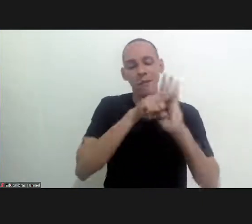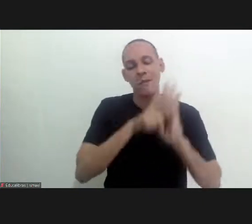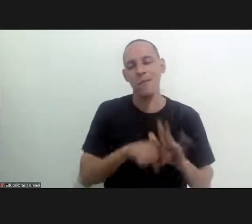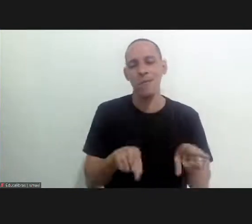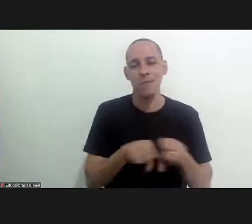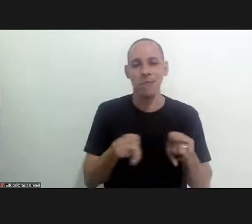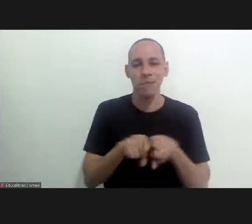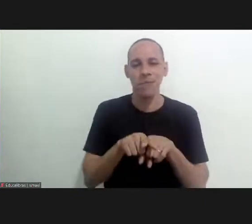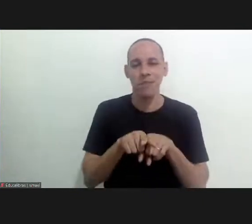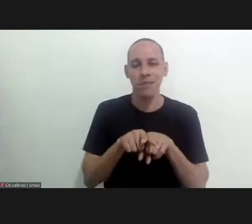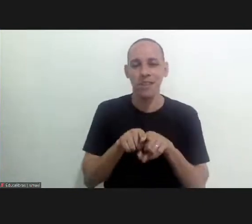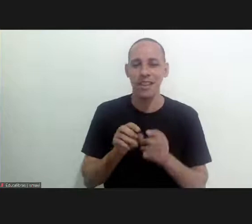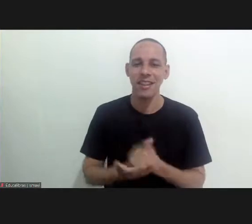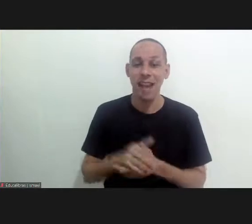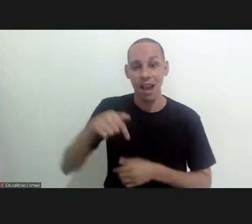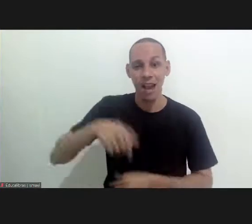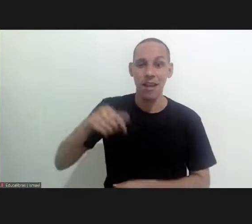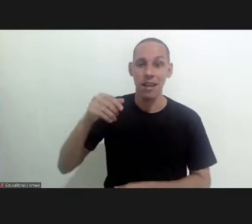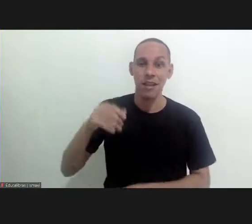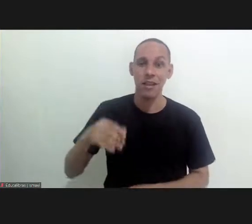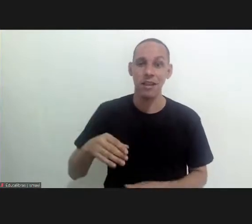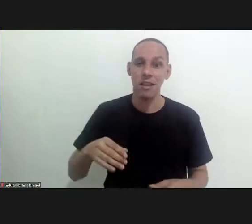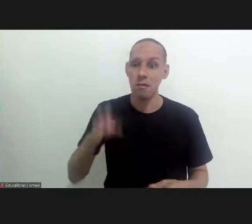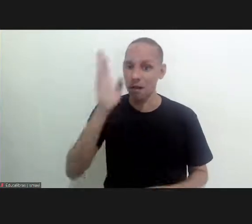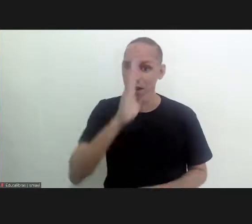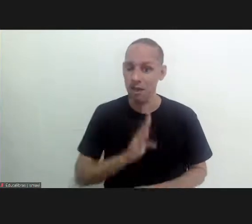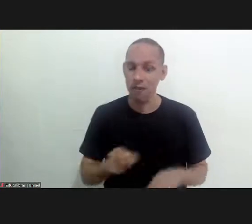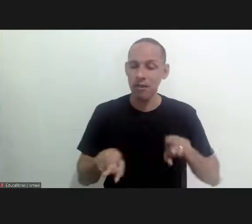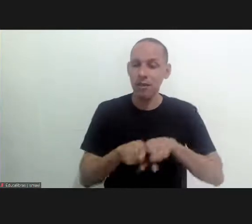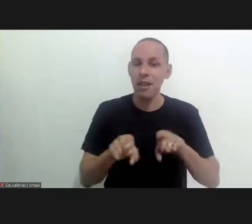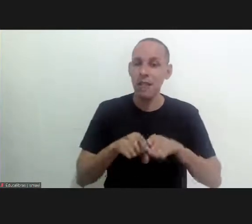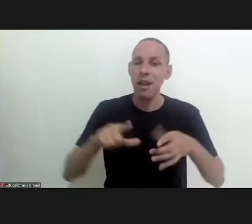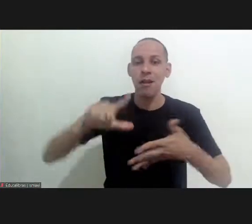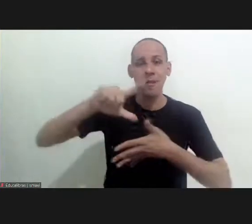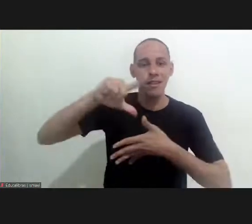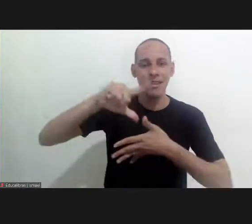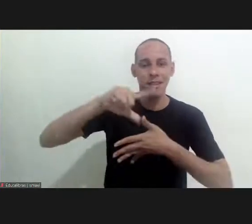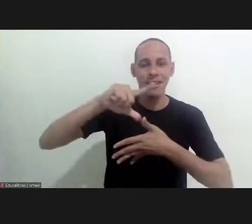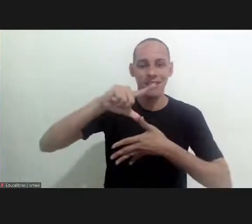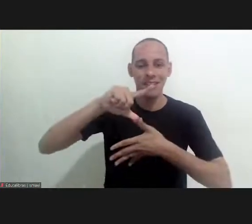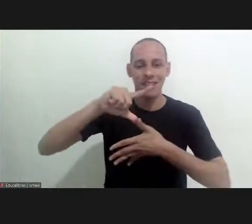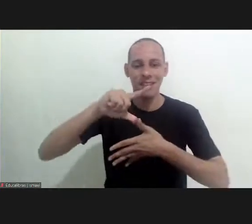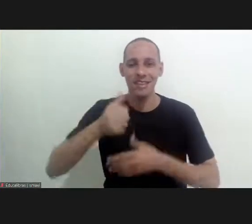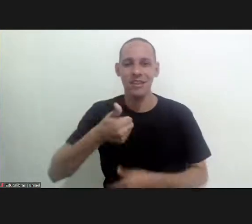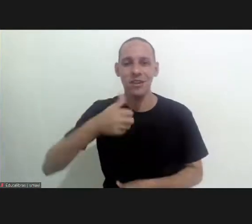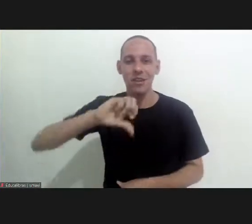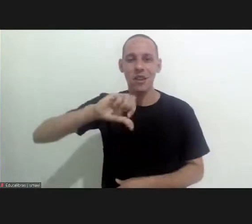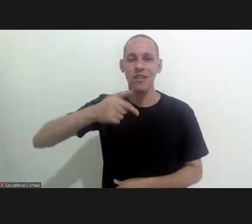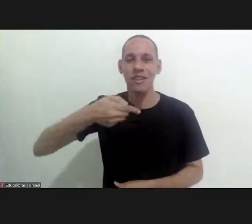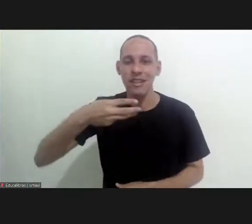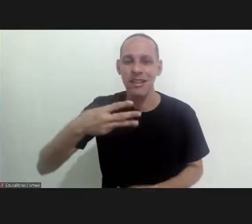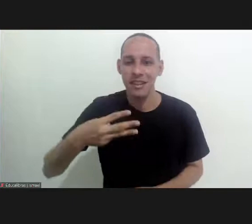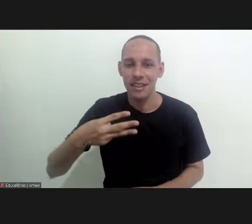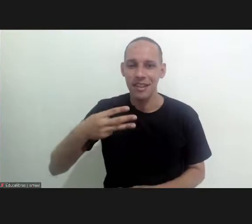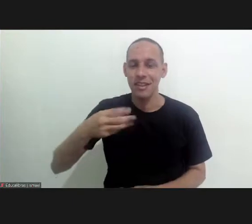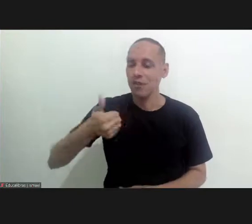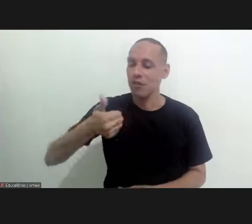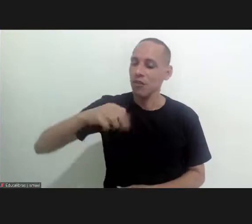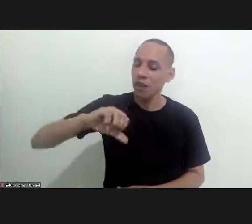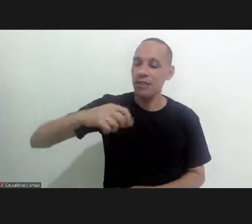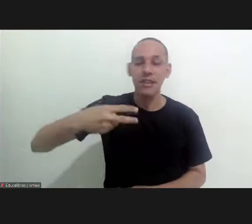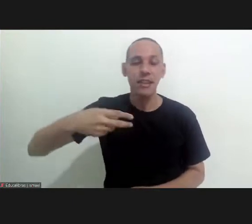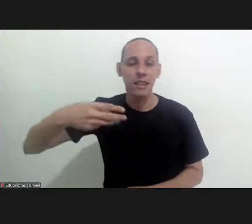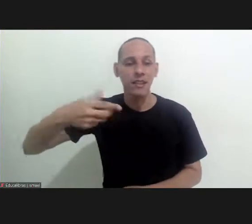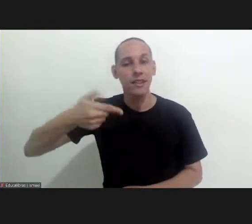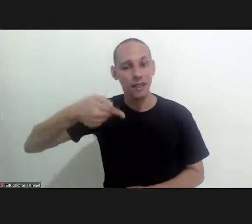which inspired scientific activities in Brazil and in Latin America. In 1963, Jean Carlos